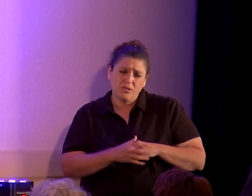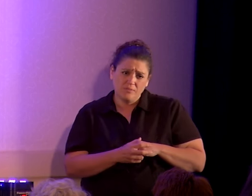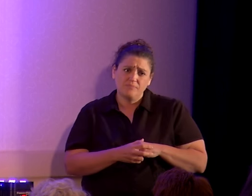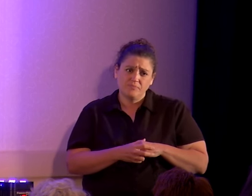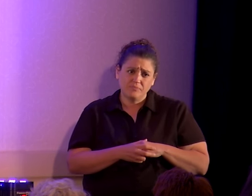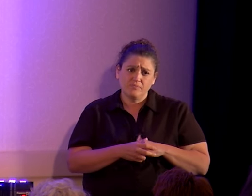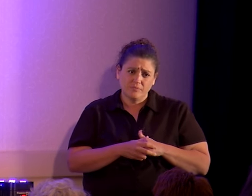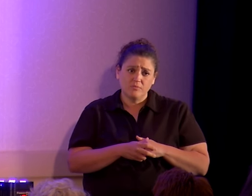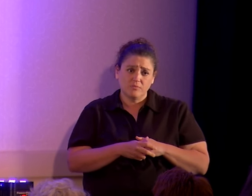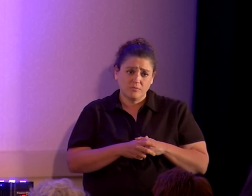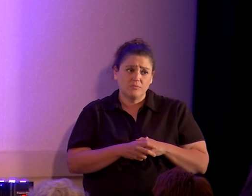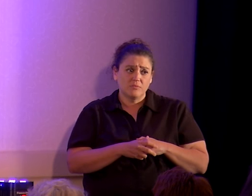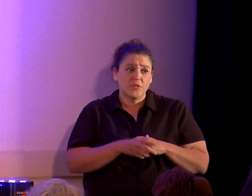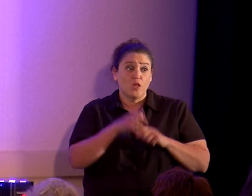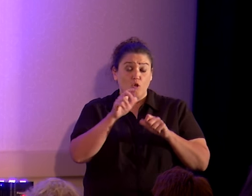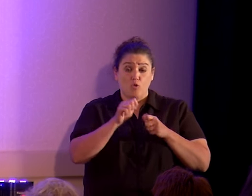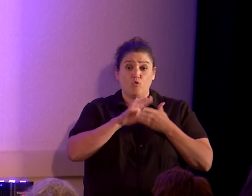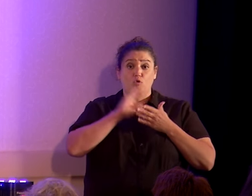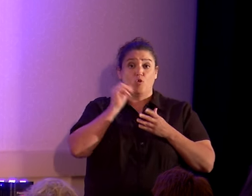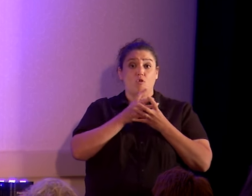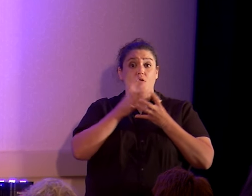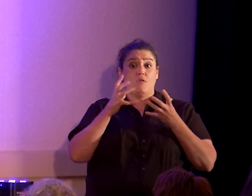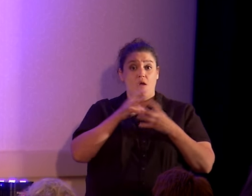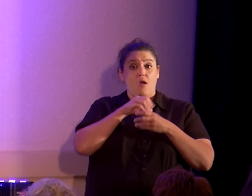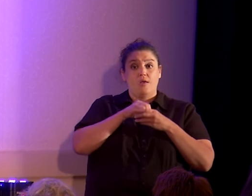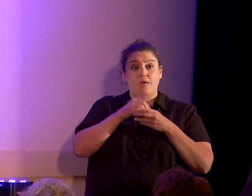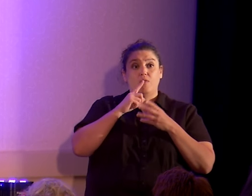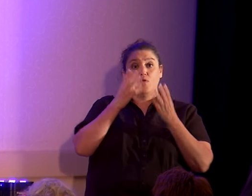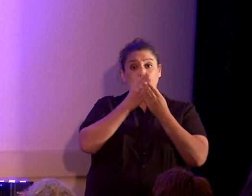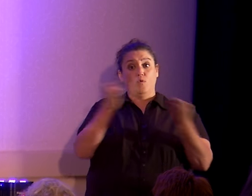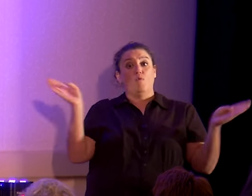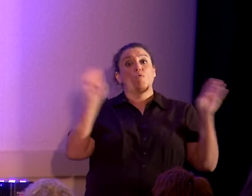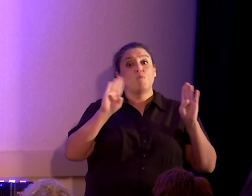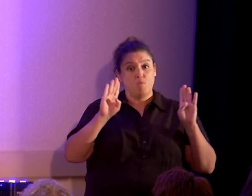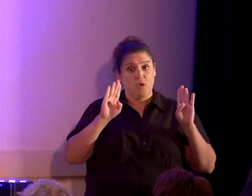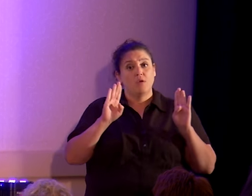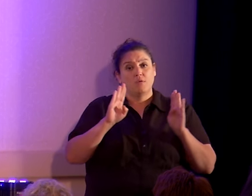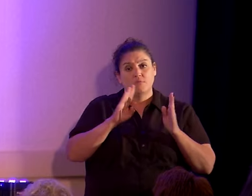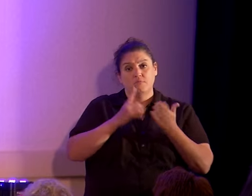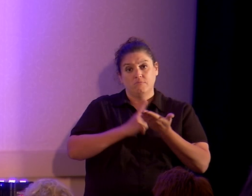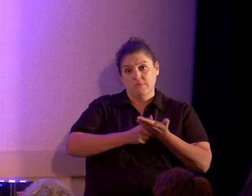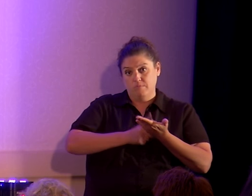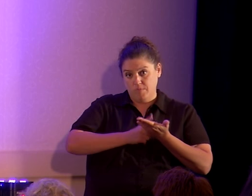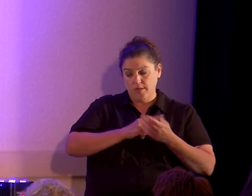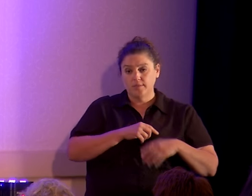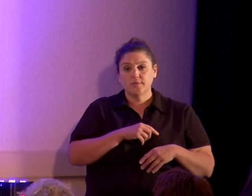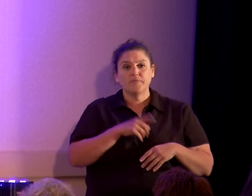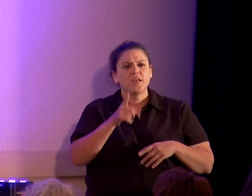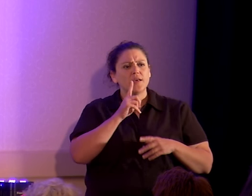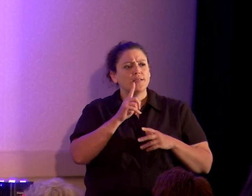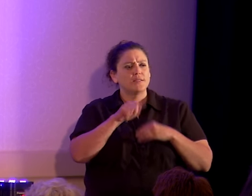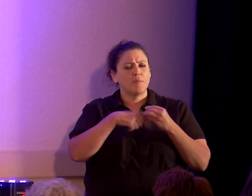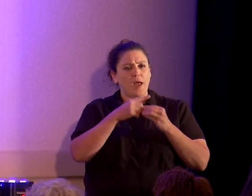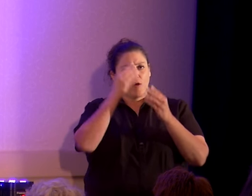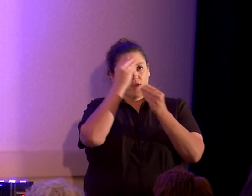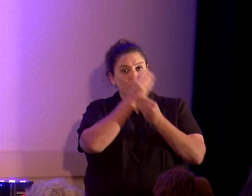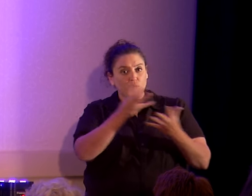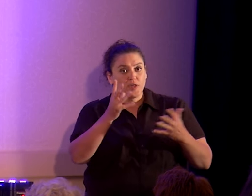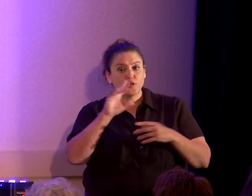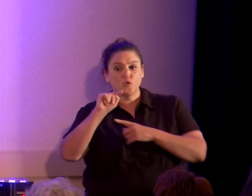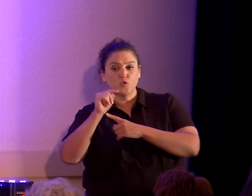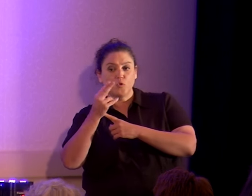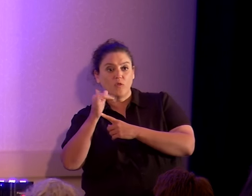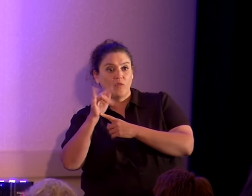You can get a lot out of the big public debates that others are doing. Debates are about getting information out to both theists and